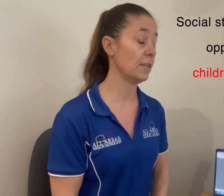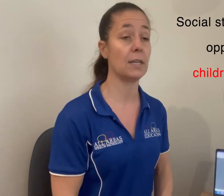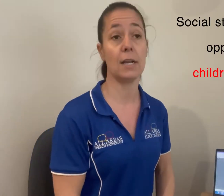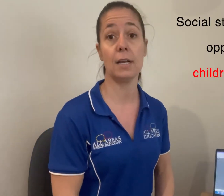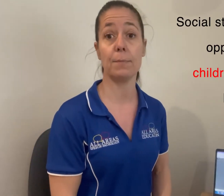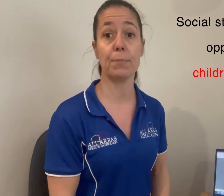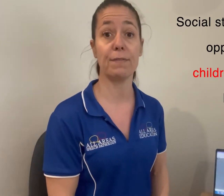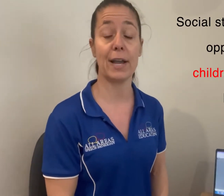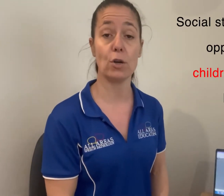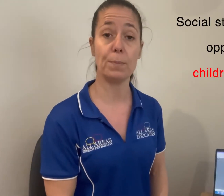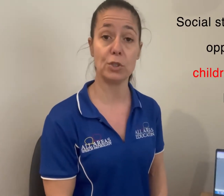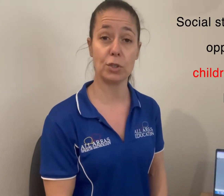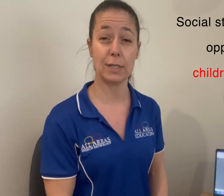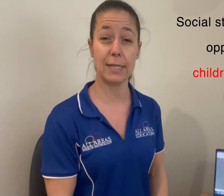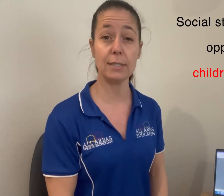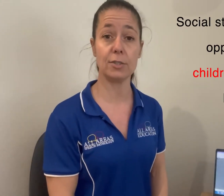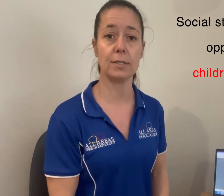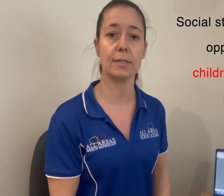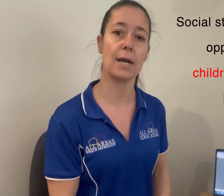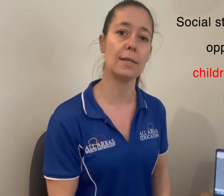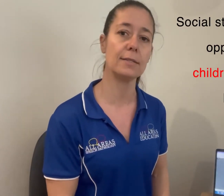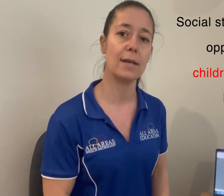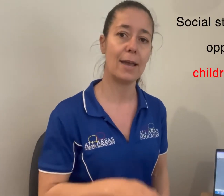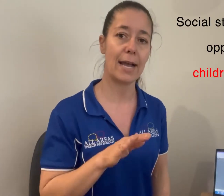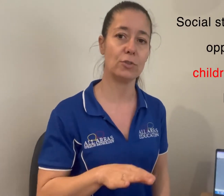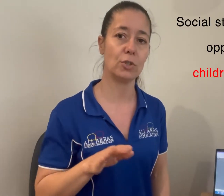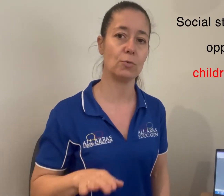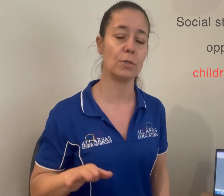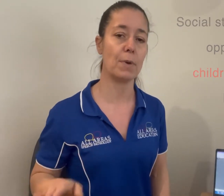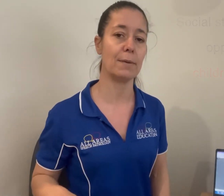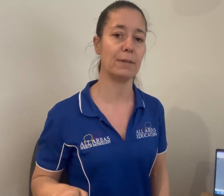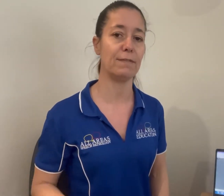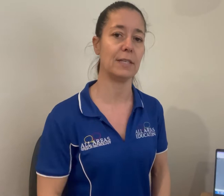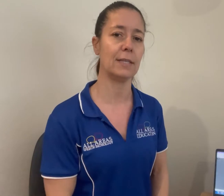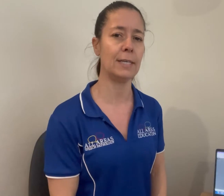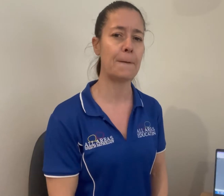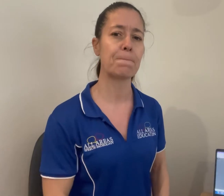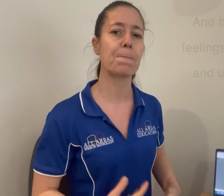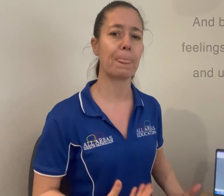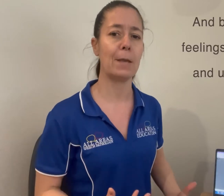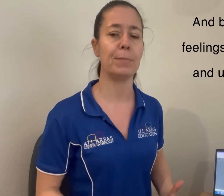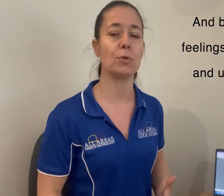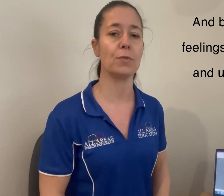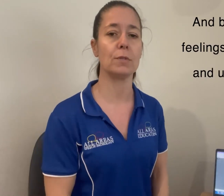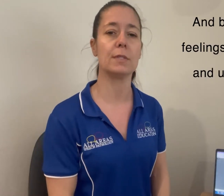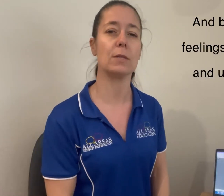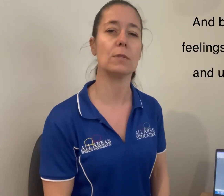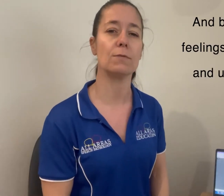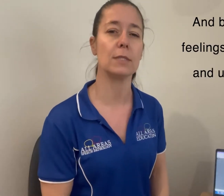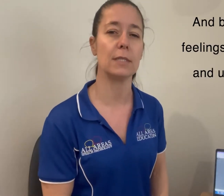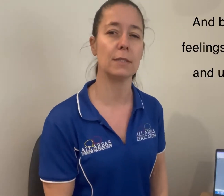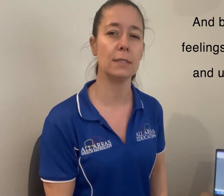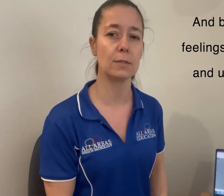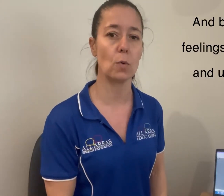provide opportunities to discuss how children might be feeling and build on those skills of resilience or